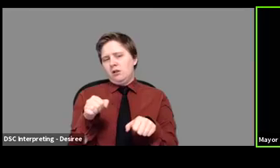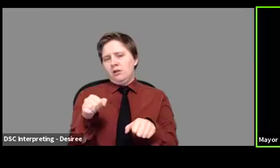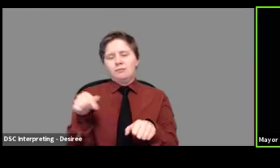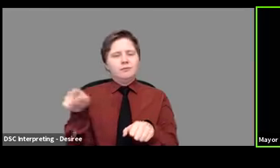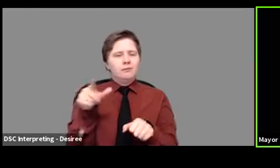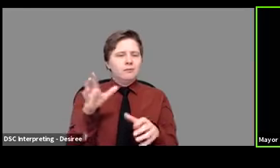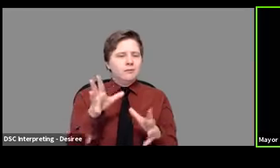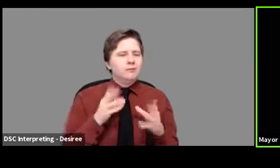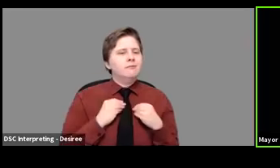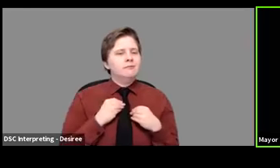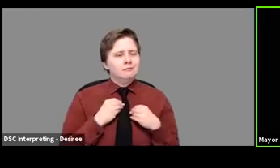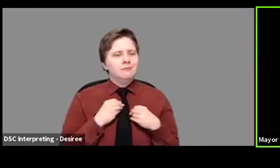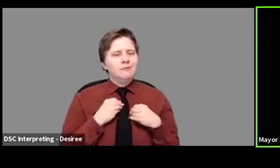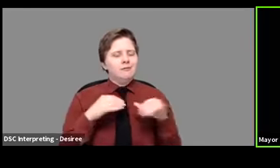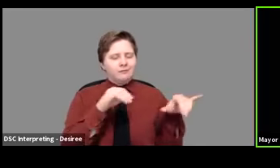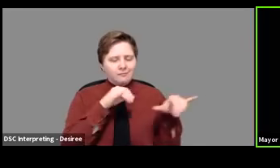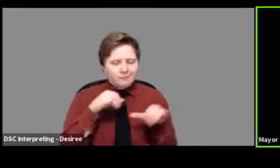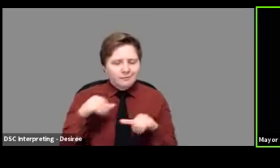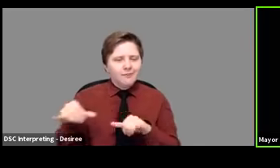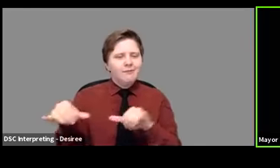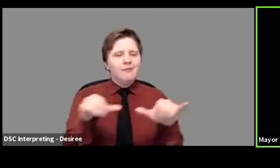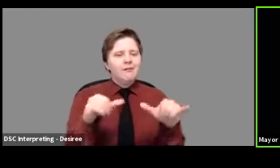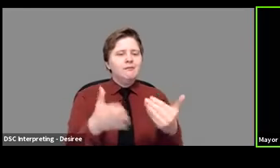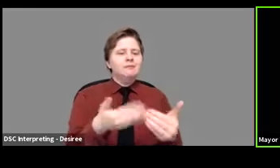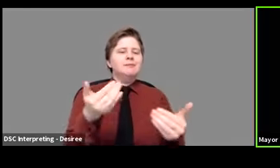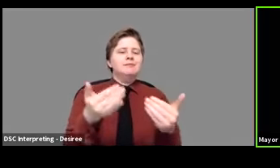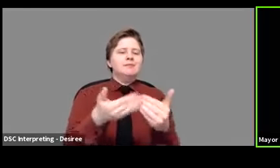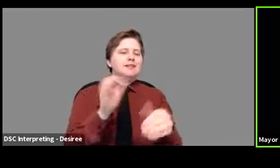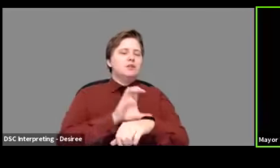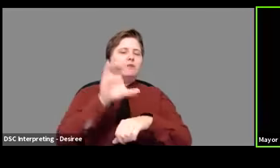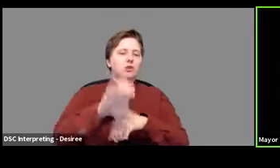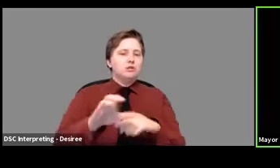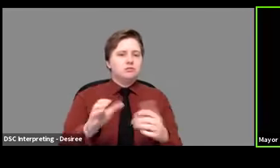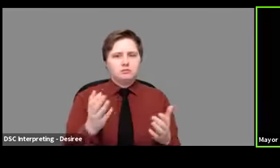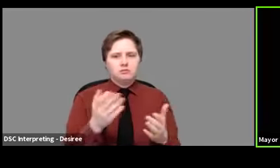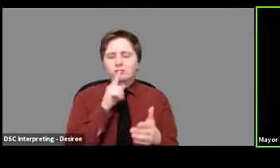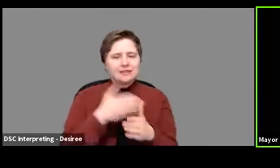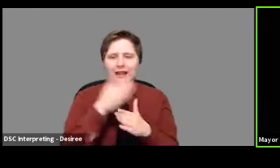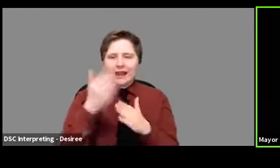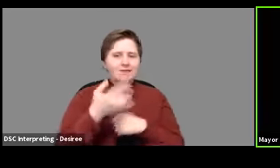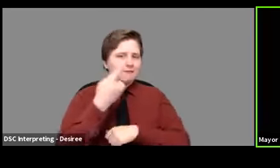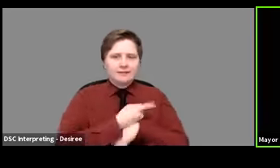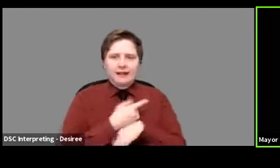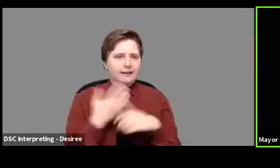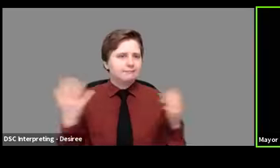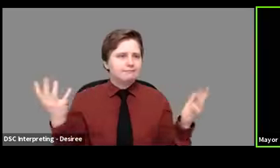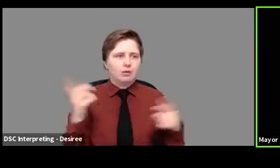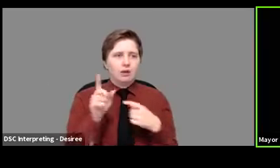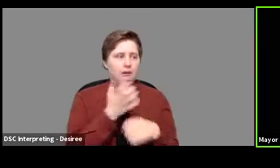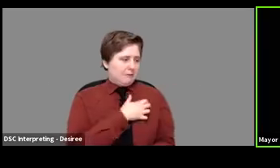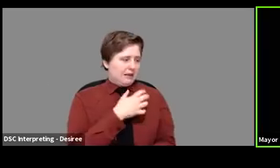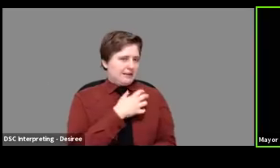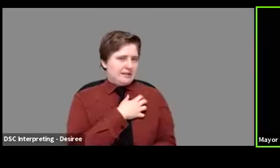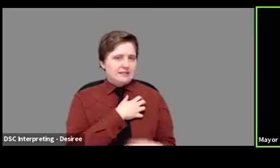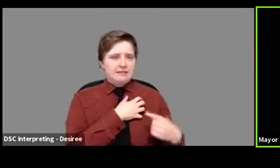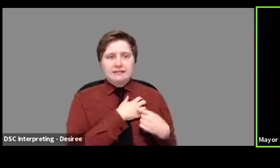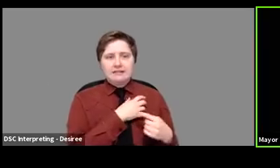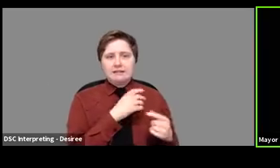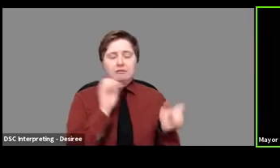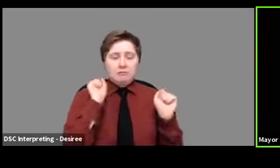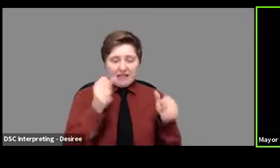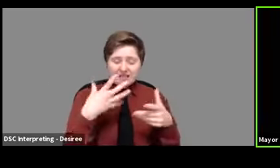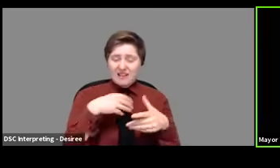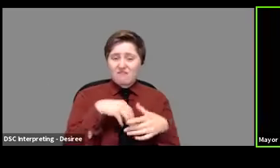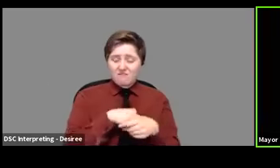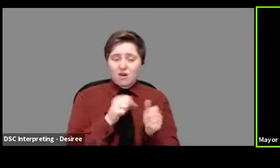embrace standards that are easily enforceable. At the end of the day, while our police department certainly plays a